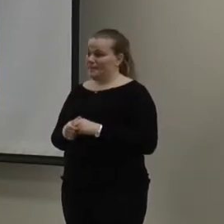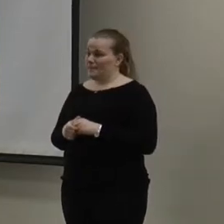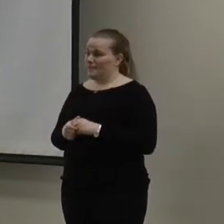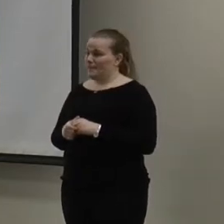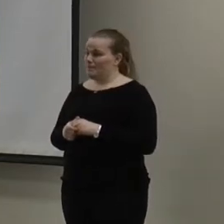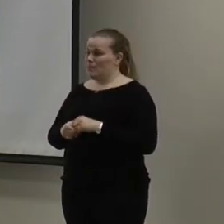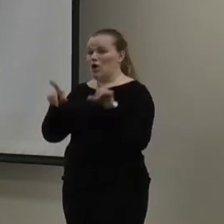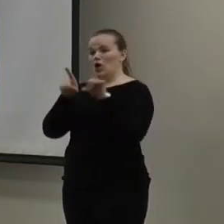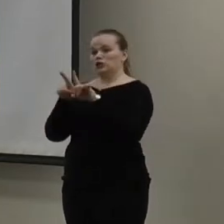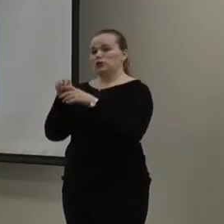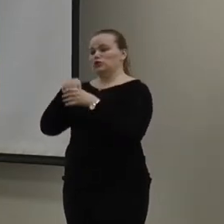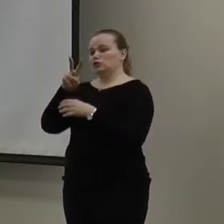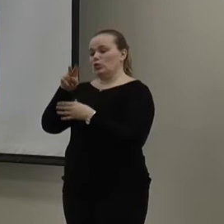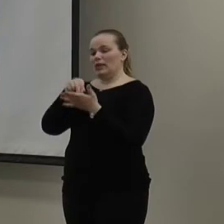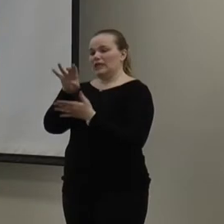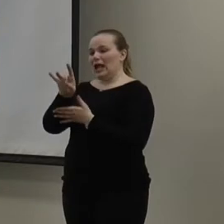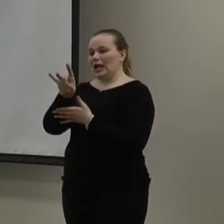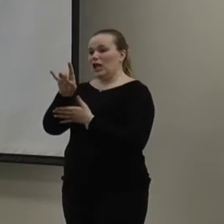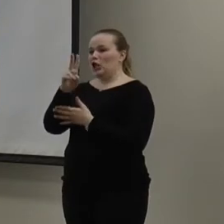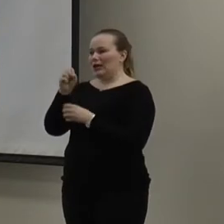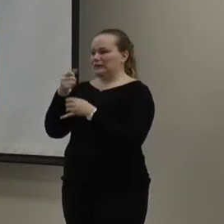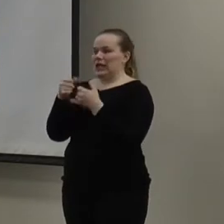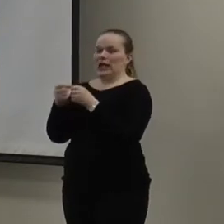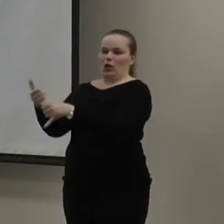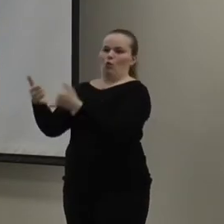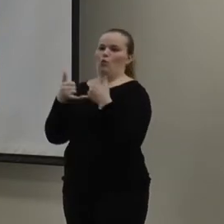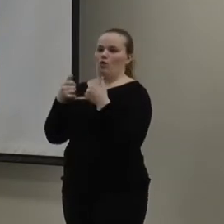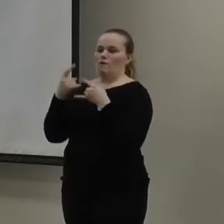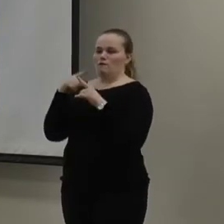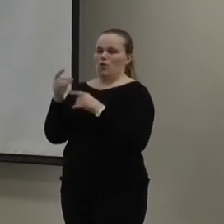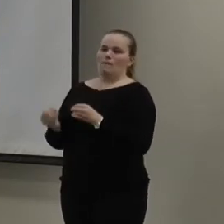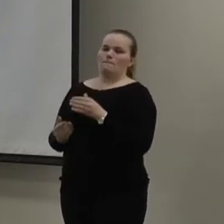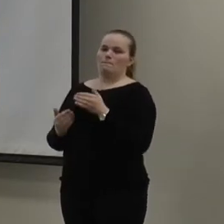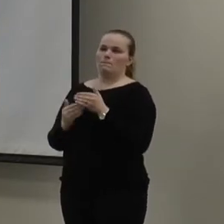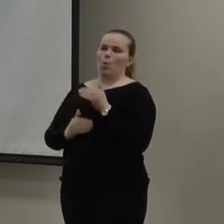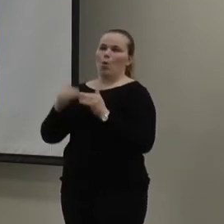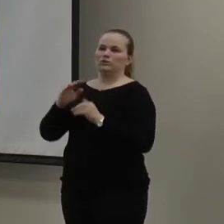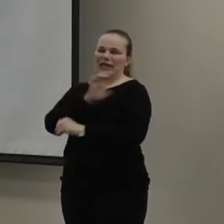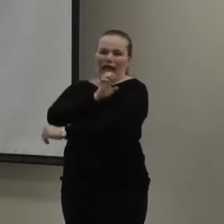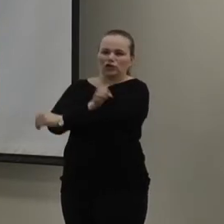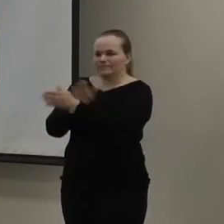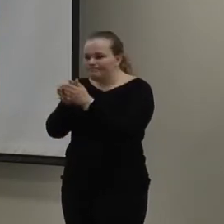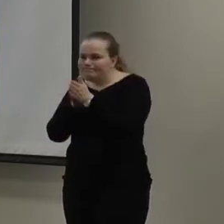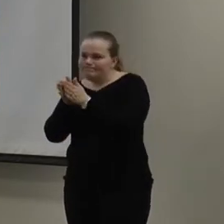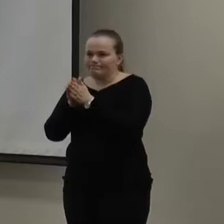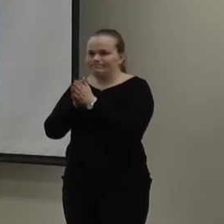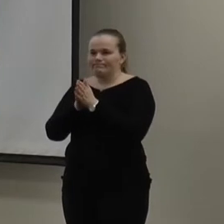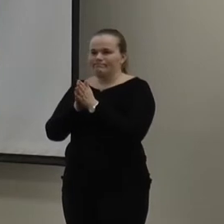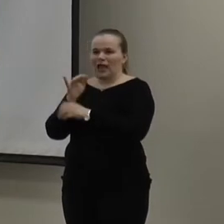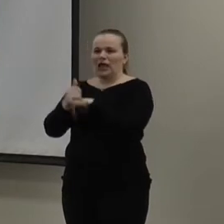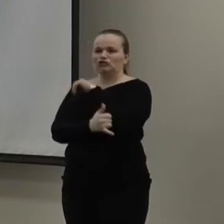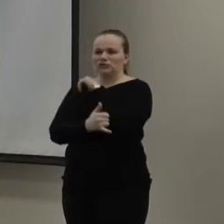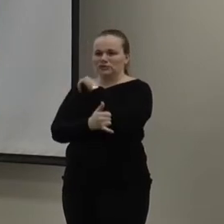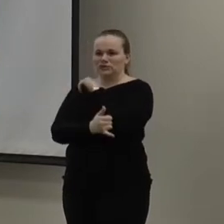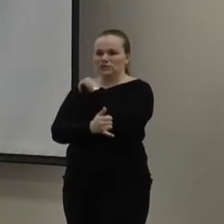And then also, in 2008, the US got the war for the most energy-hungry country. We have